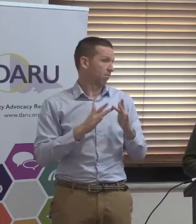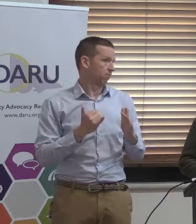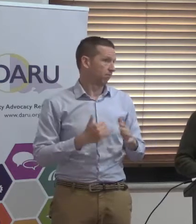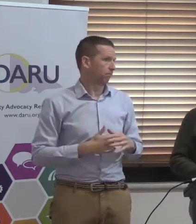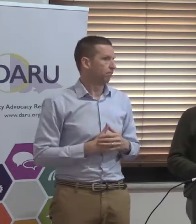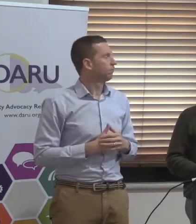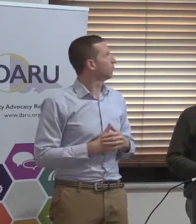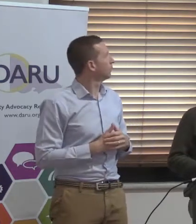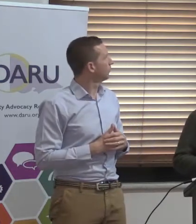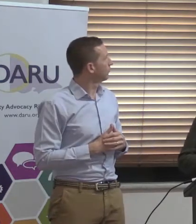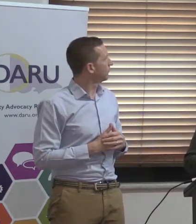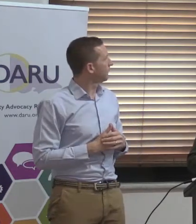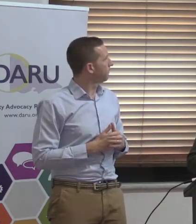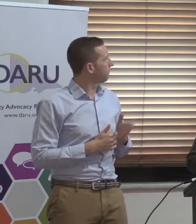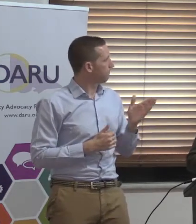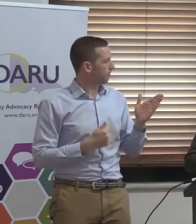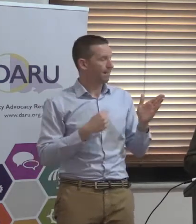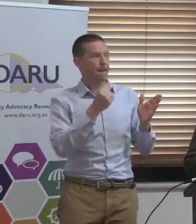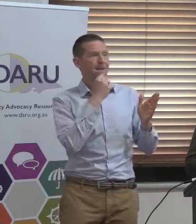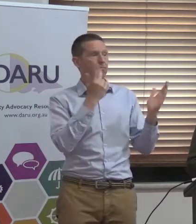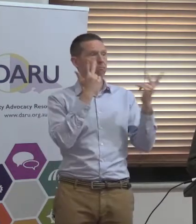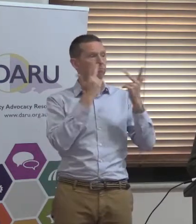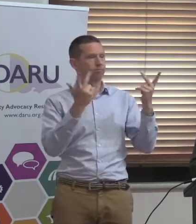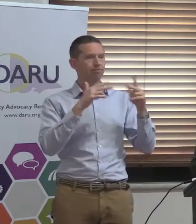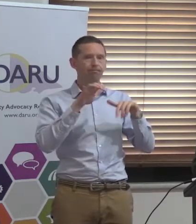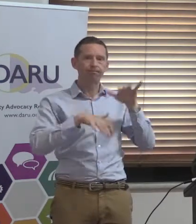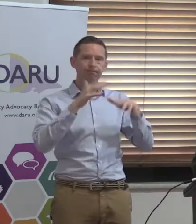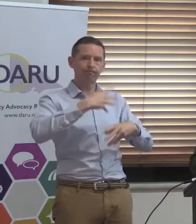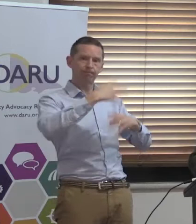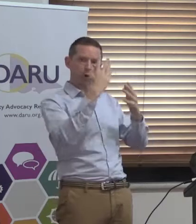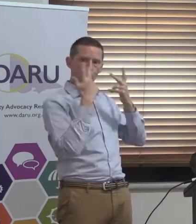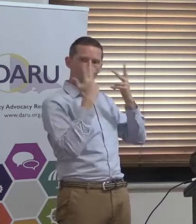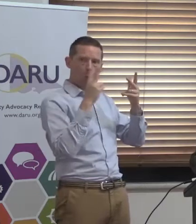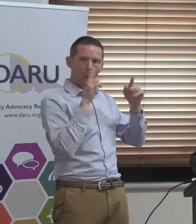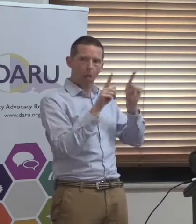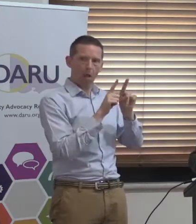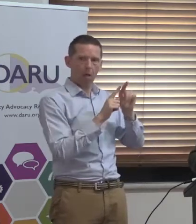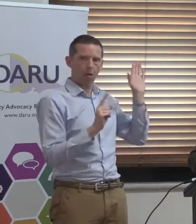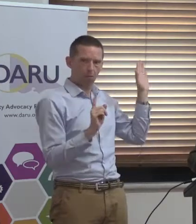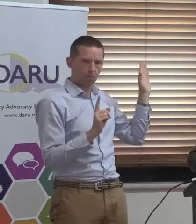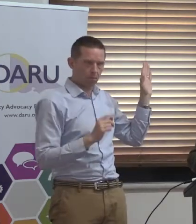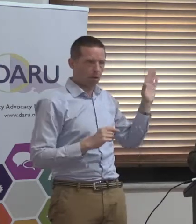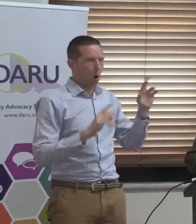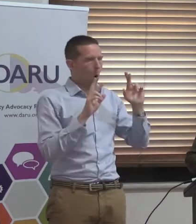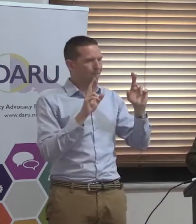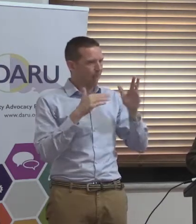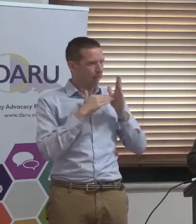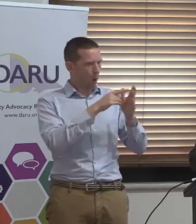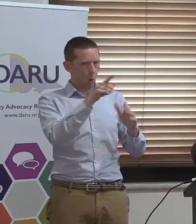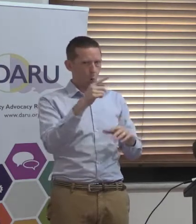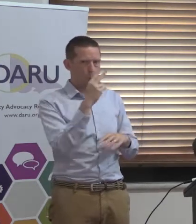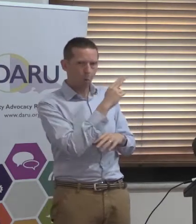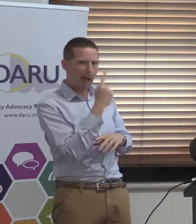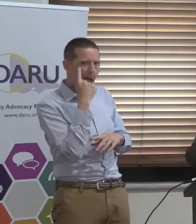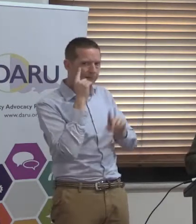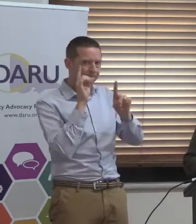What I'm going to do is just do a bit of a demonstration of and just show you what it looks like. And hopefully that'll be some incentive for you to actually have look at it and try it